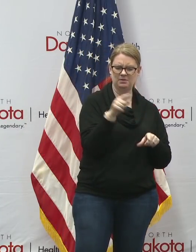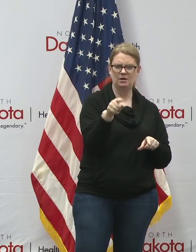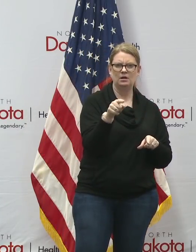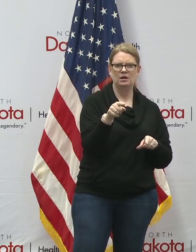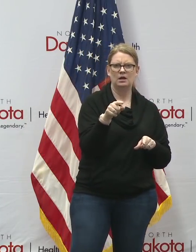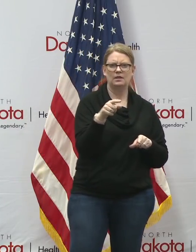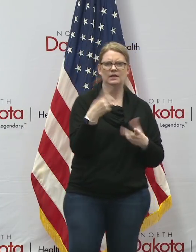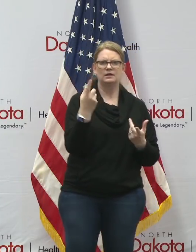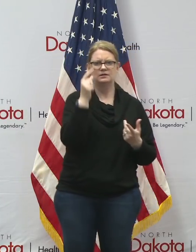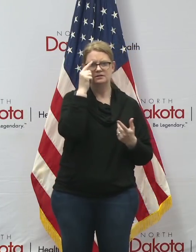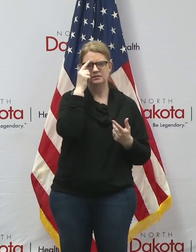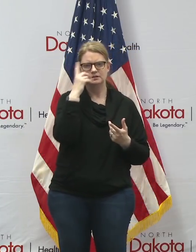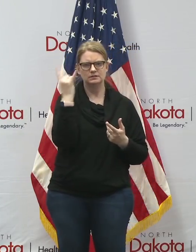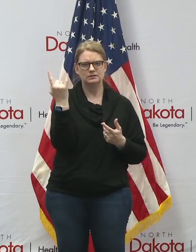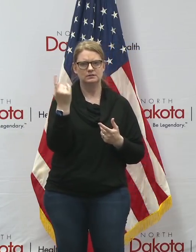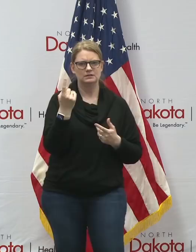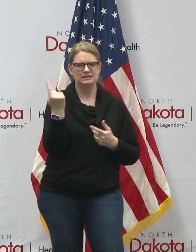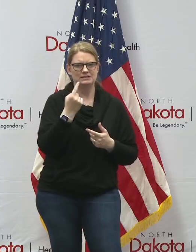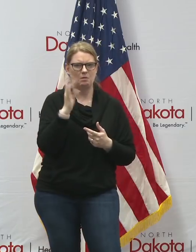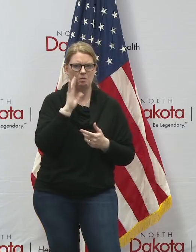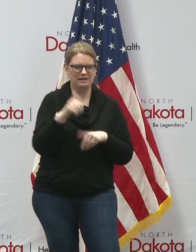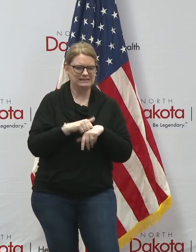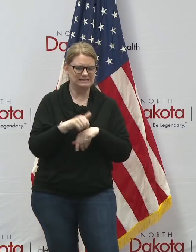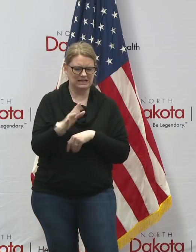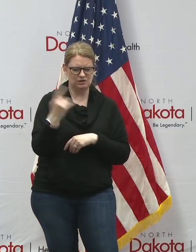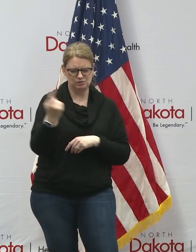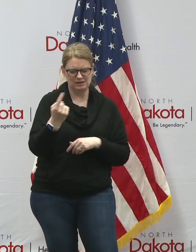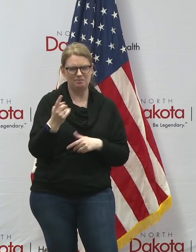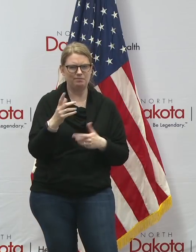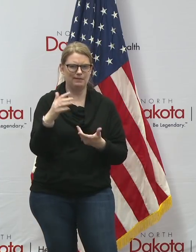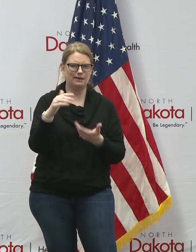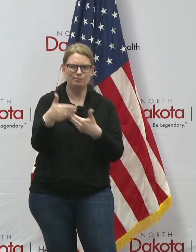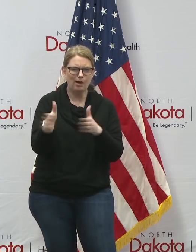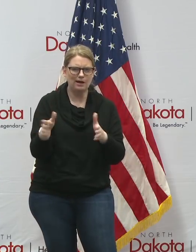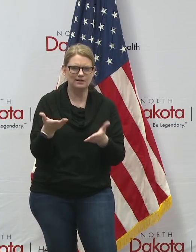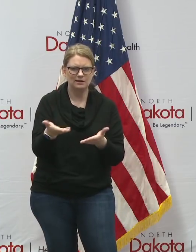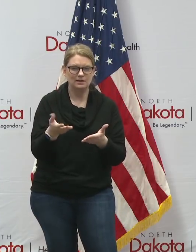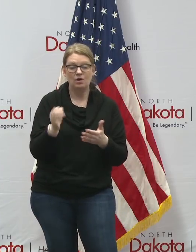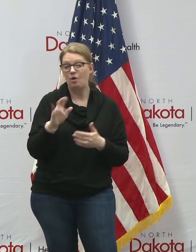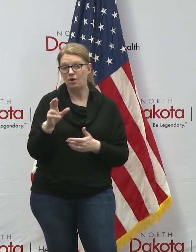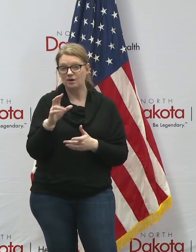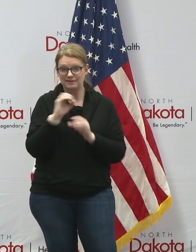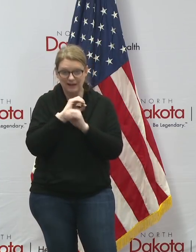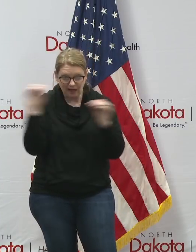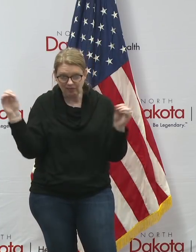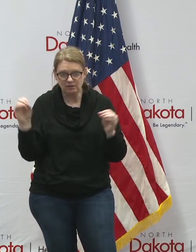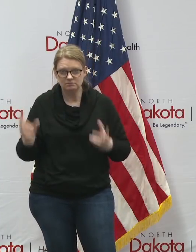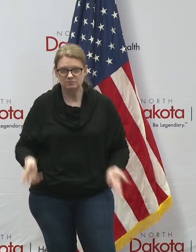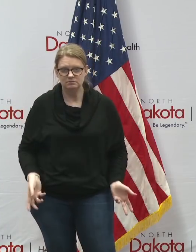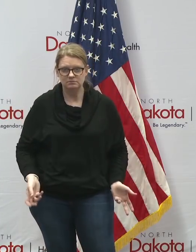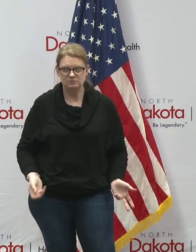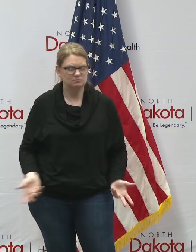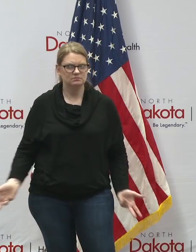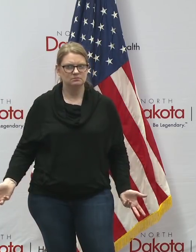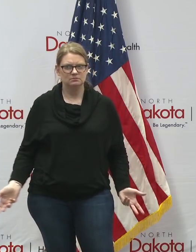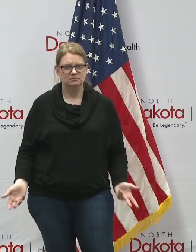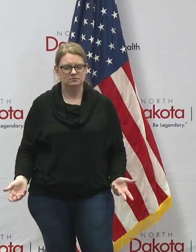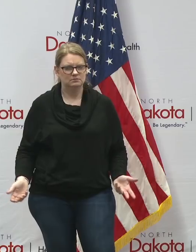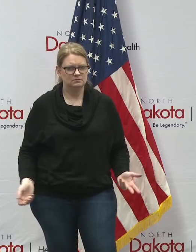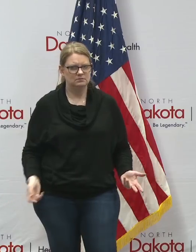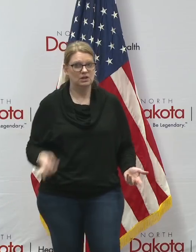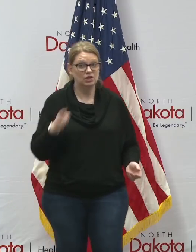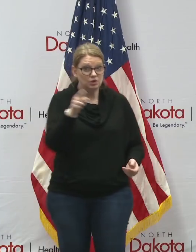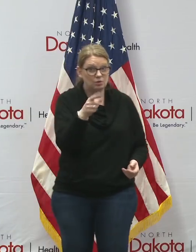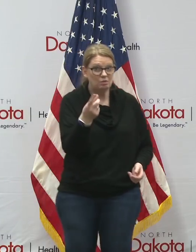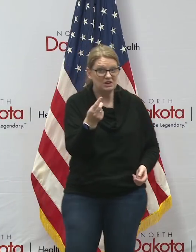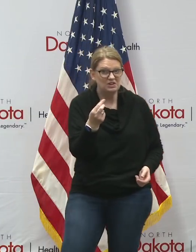will get a inferior product or more likely you will not get anything at all and what you will have